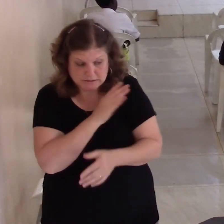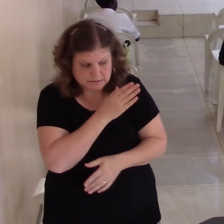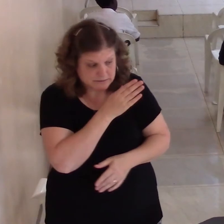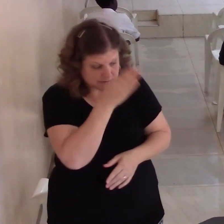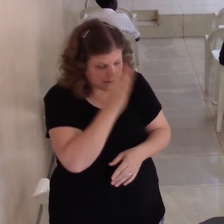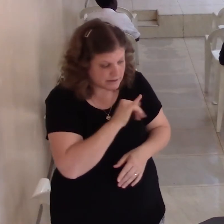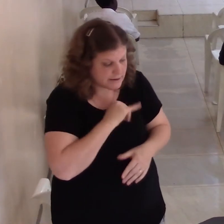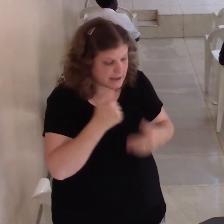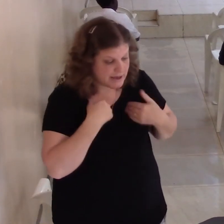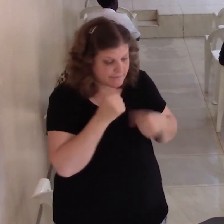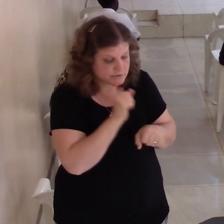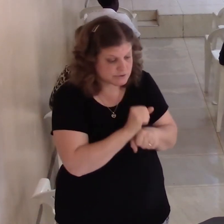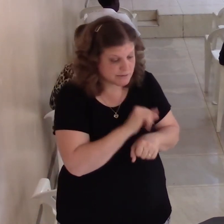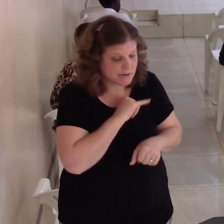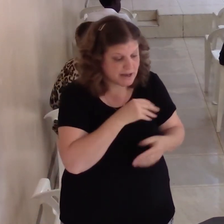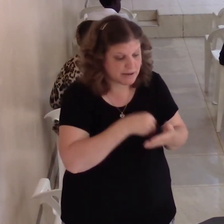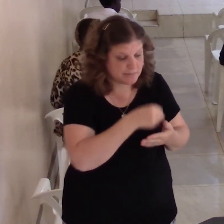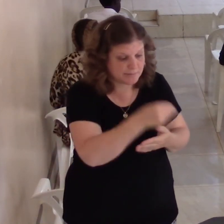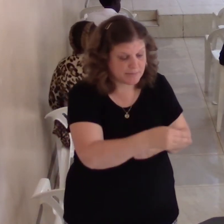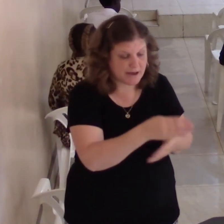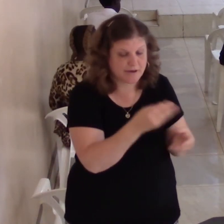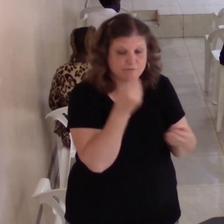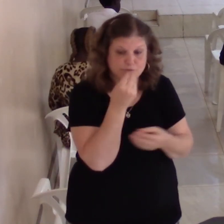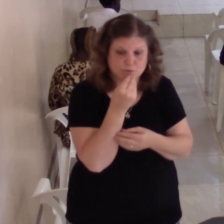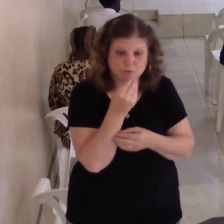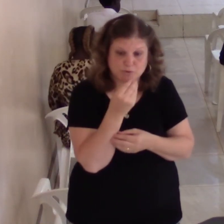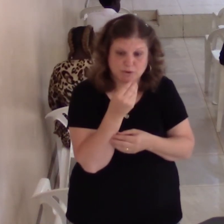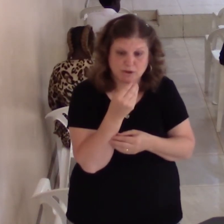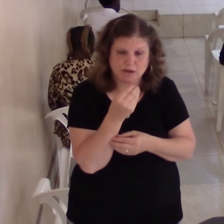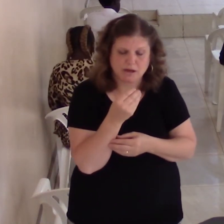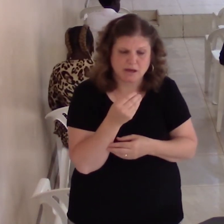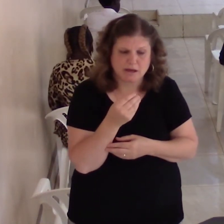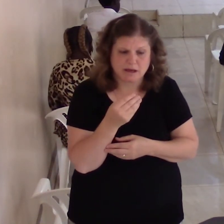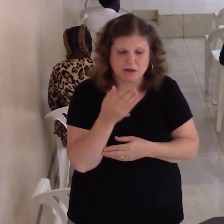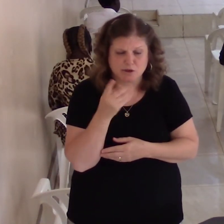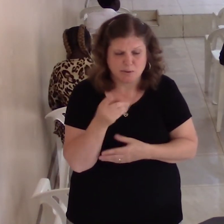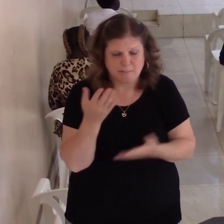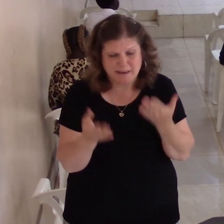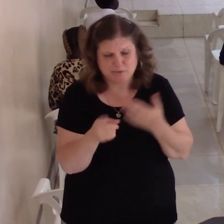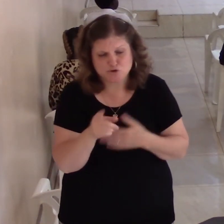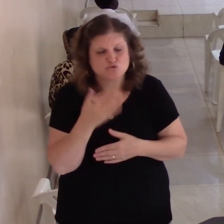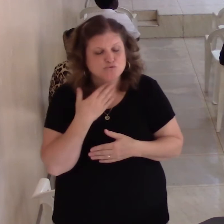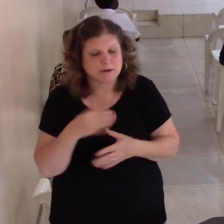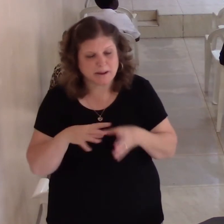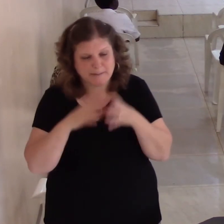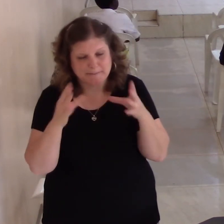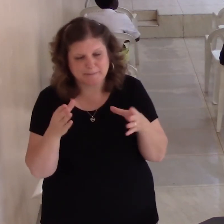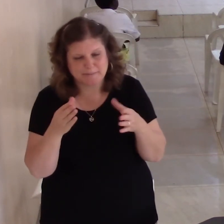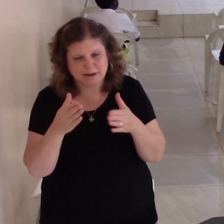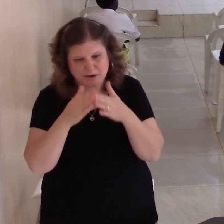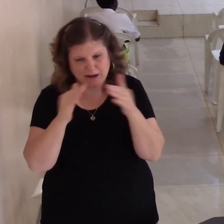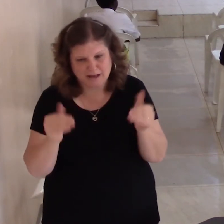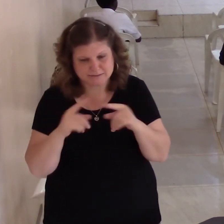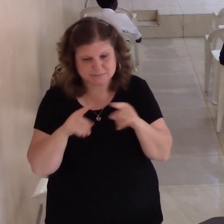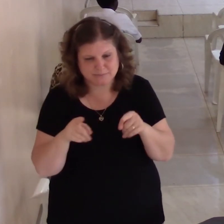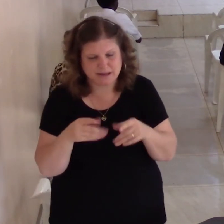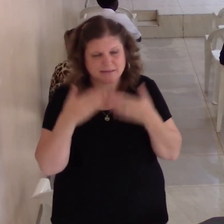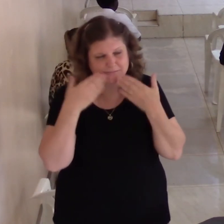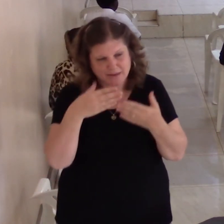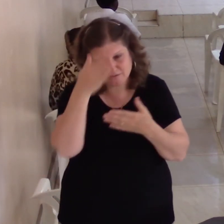You may wish you had a bigger house but praise the Lord thank you God I have a house right in sleep. You lay down the path just one